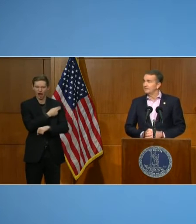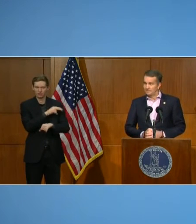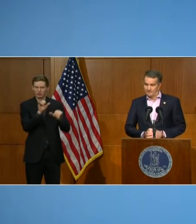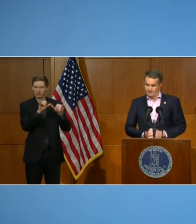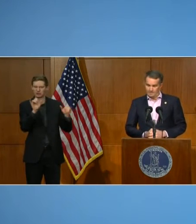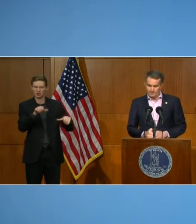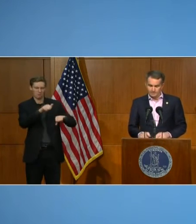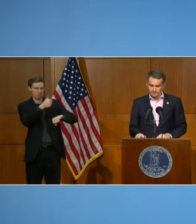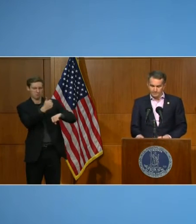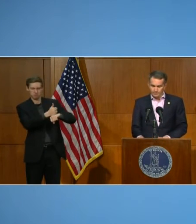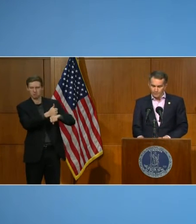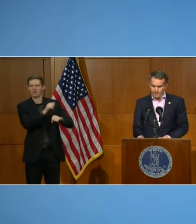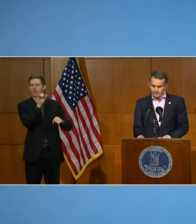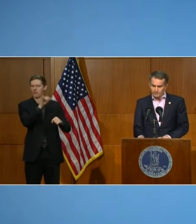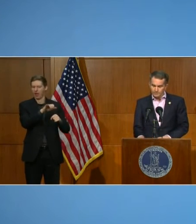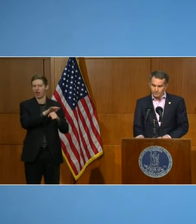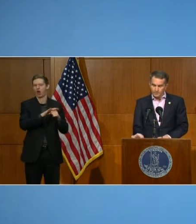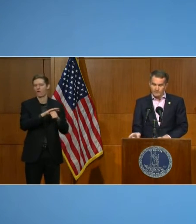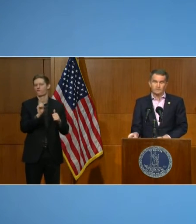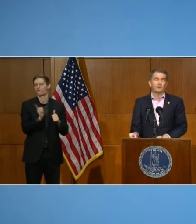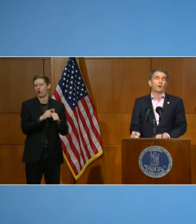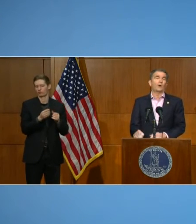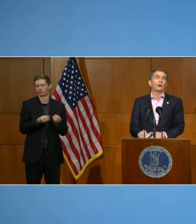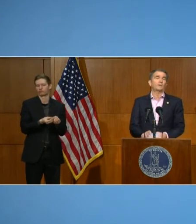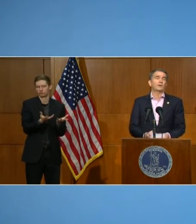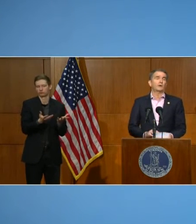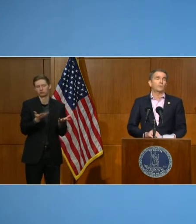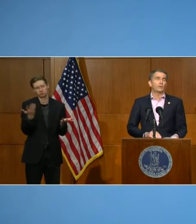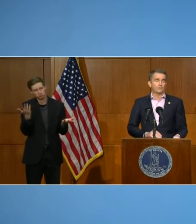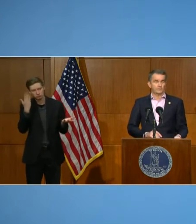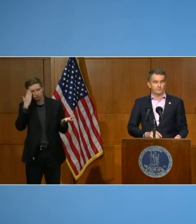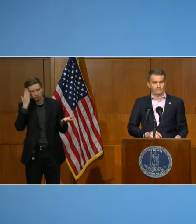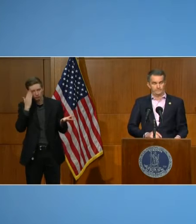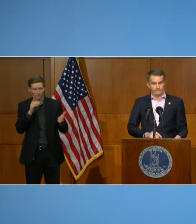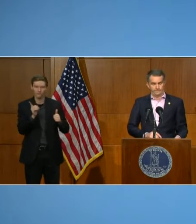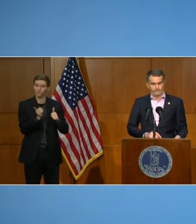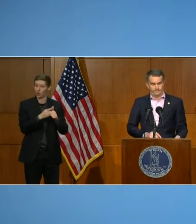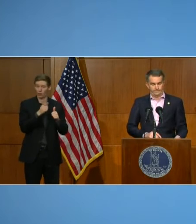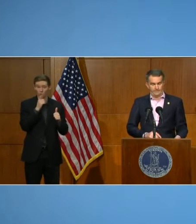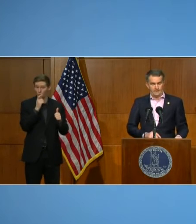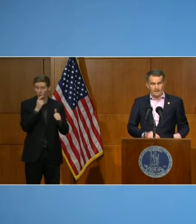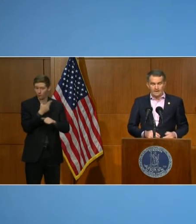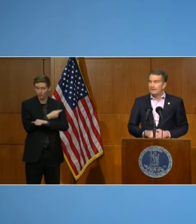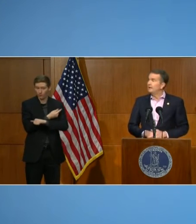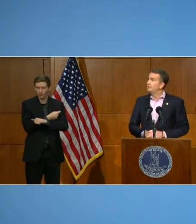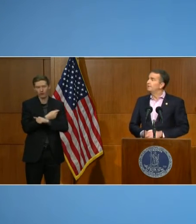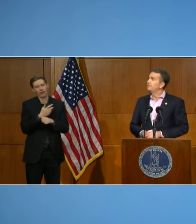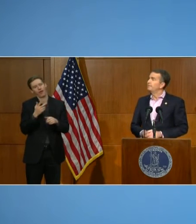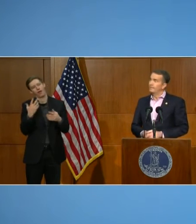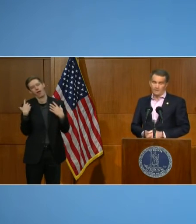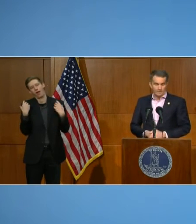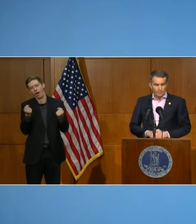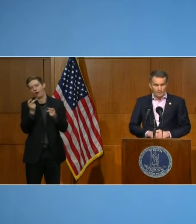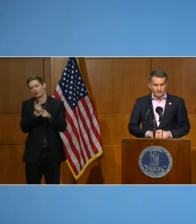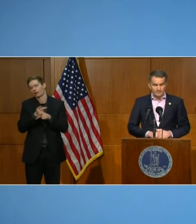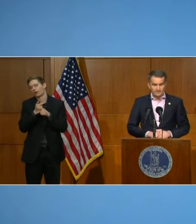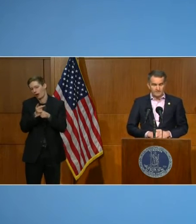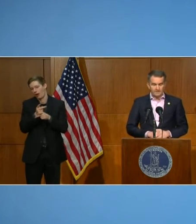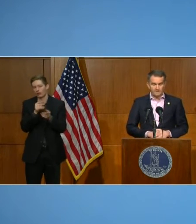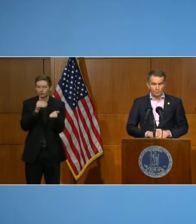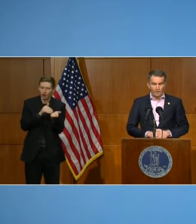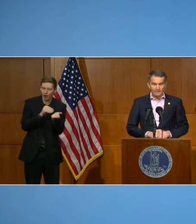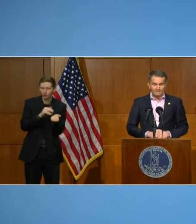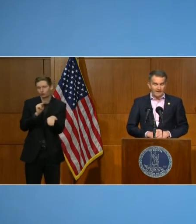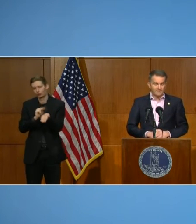makes sense because the first wave was to reach our health care workers. And here we can